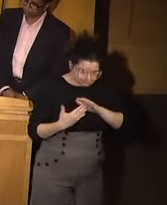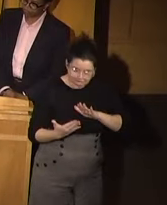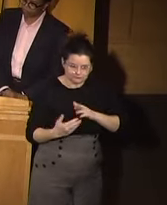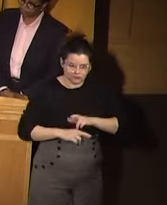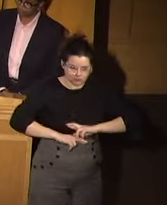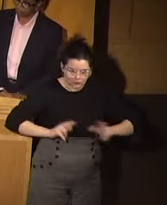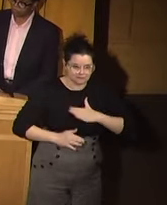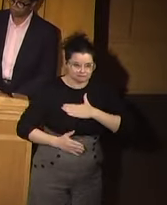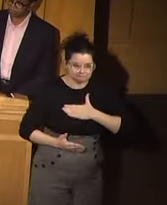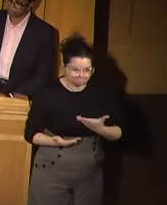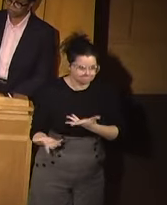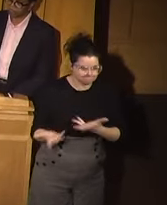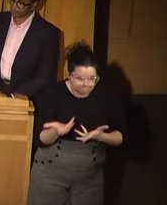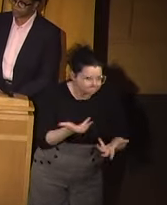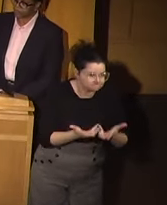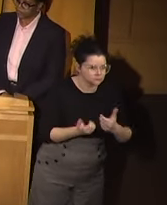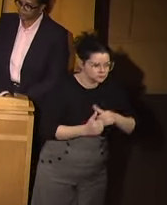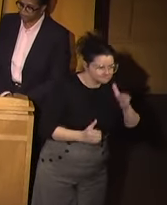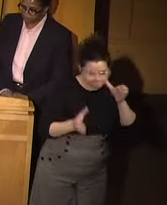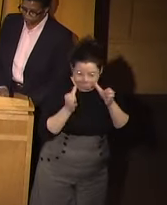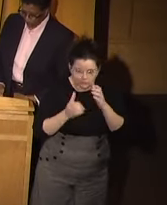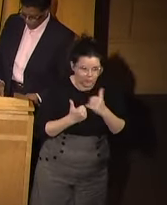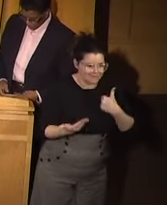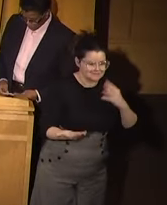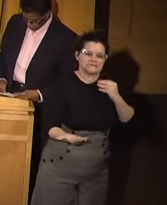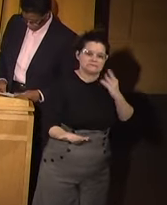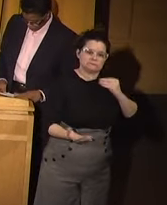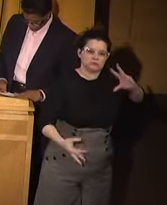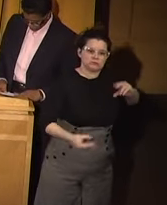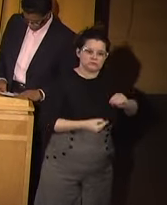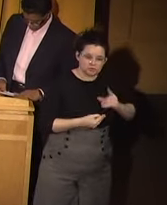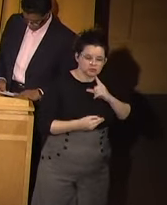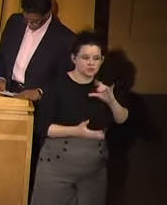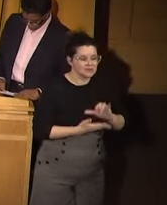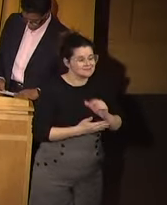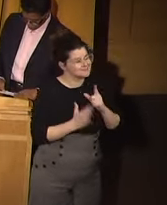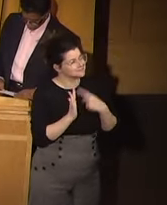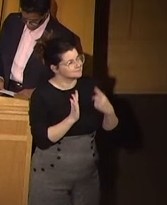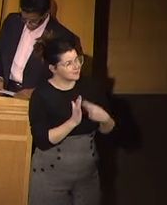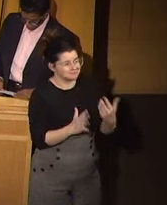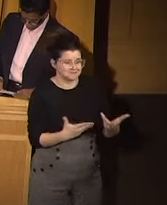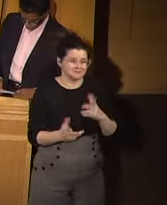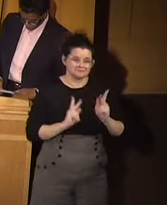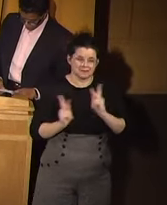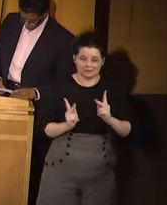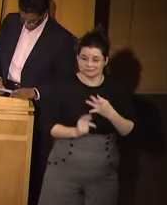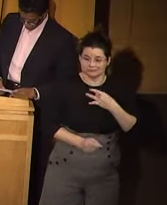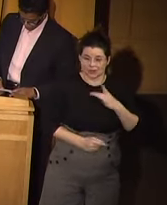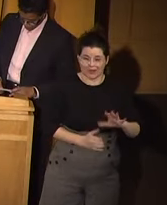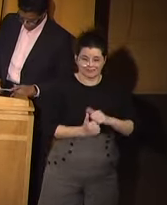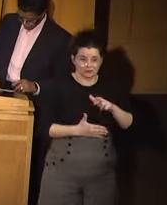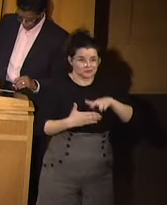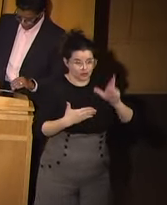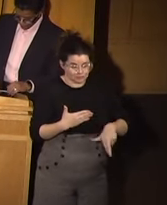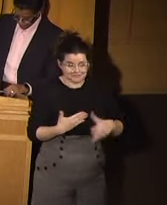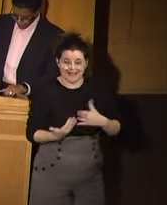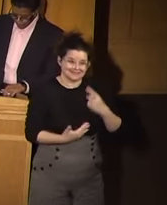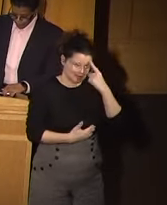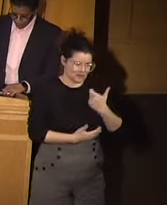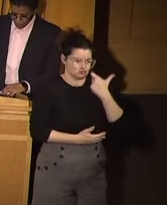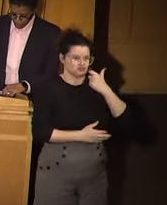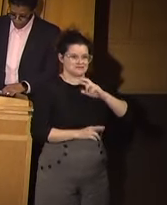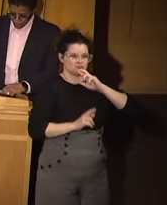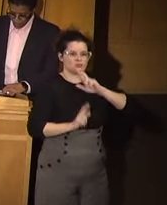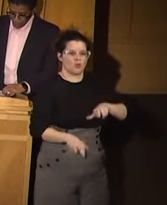ready, we're willing to facilitate, we're open to it, we've got the experience to do it and sometimes people don't like the results. I think one of our recent